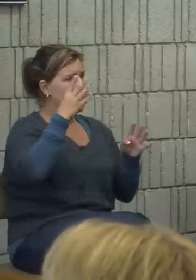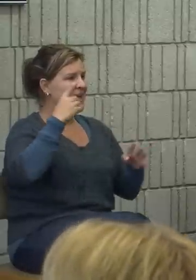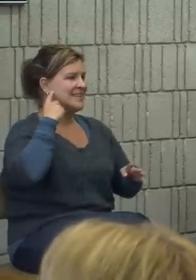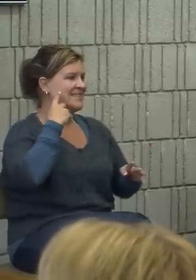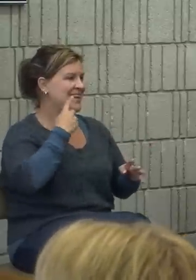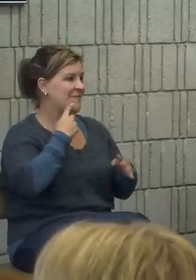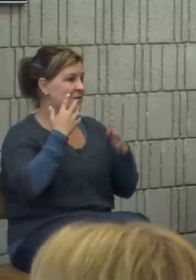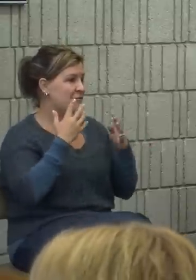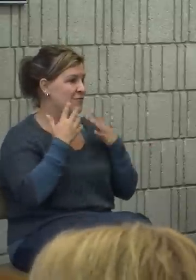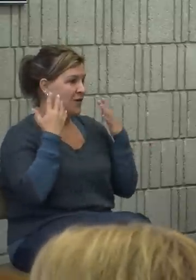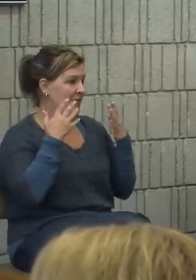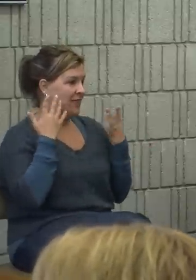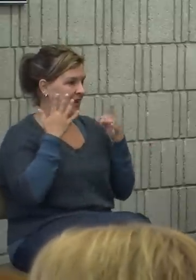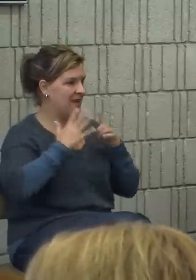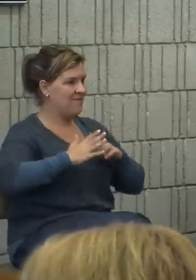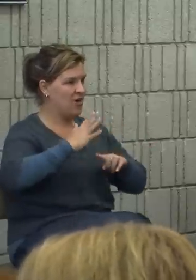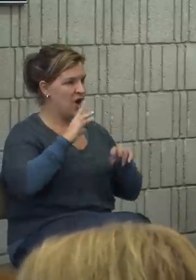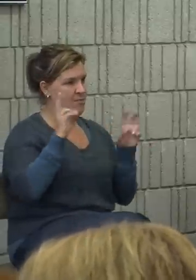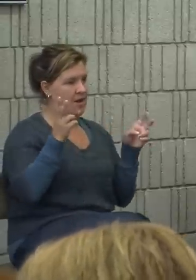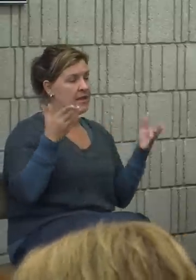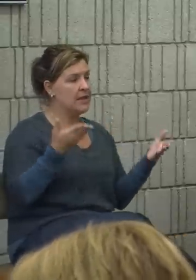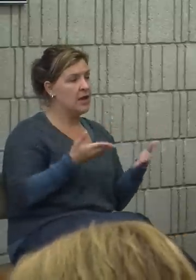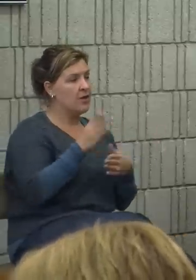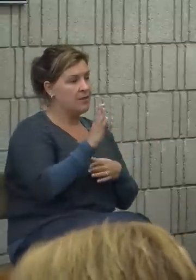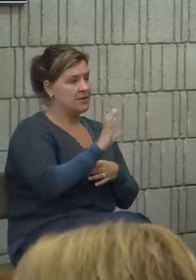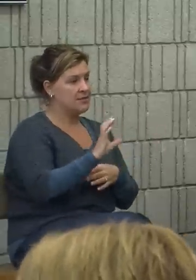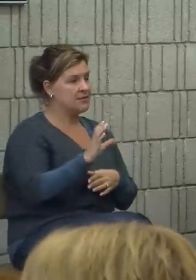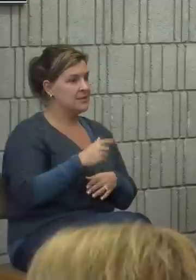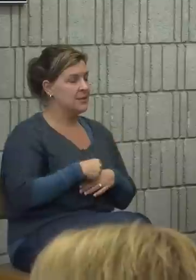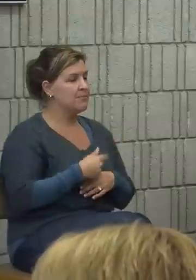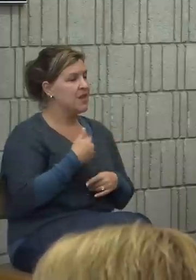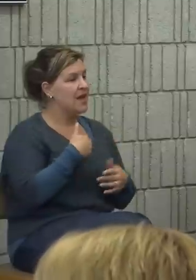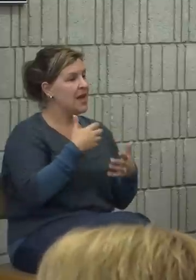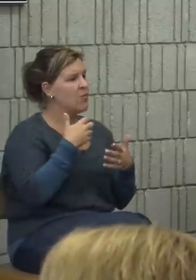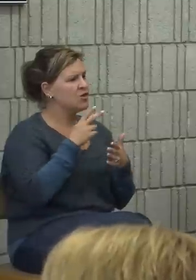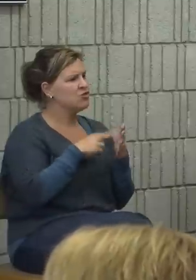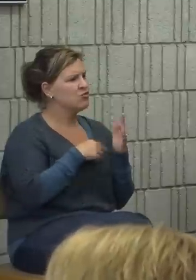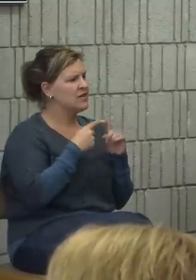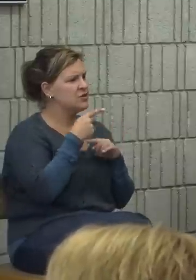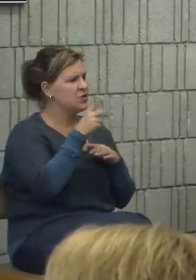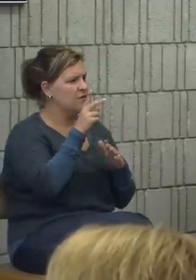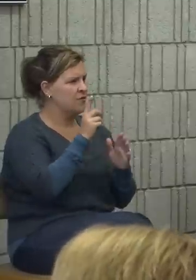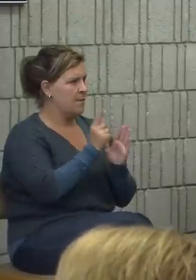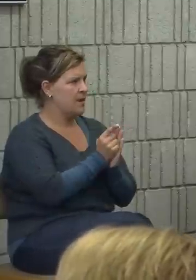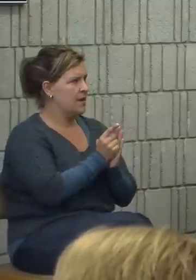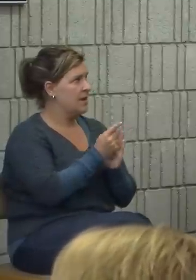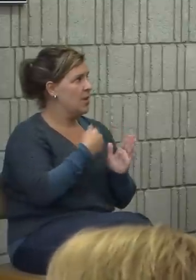environment here at Bristol Community College. And I want to read to you just for one minute what I see in that vision.